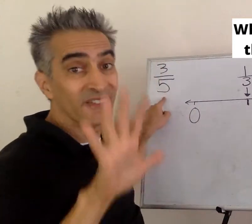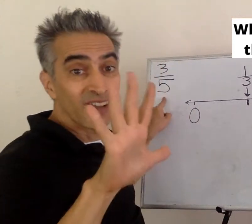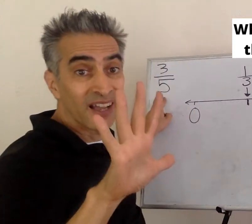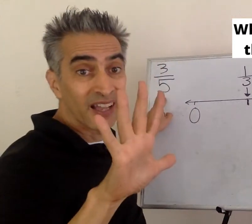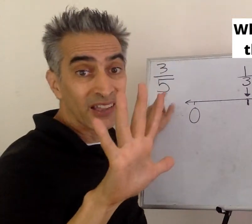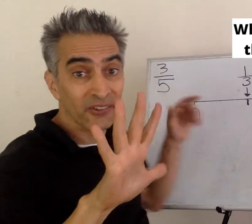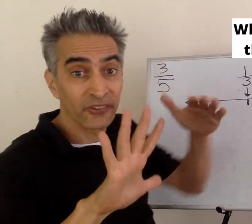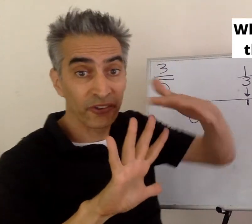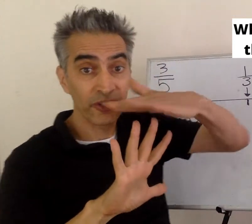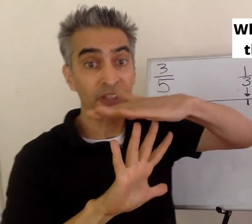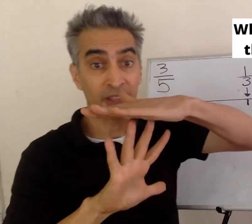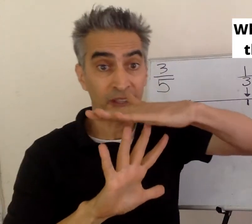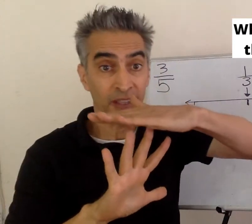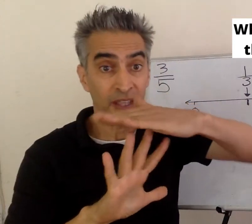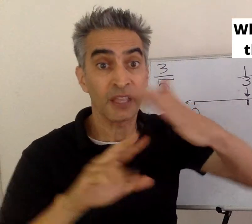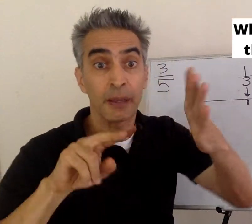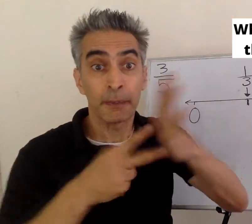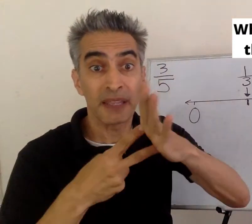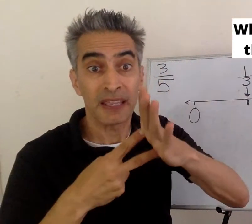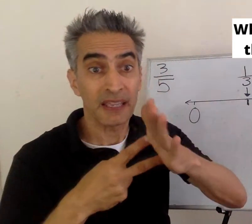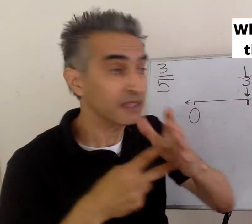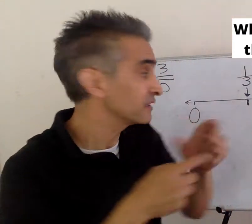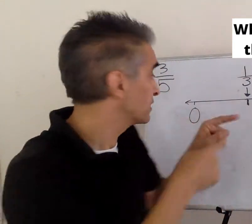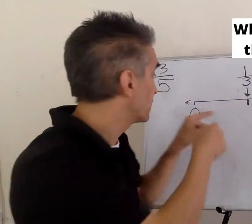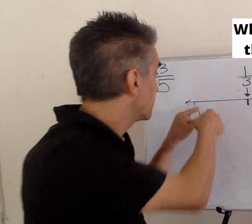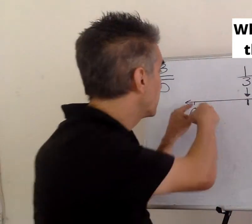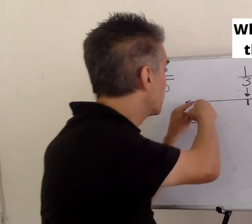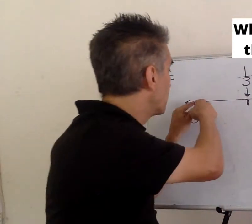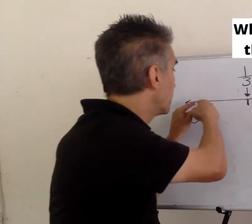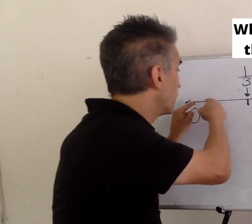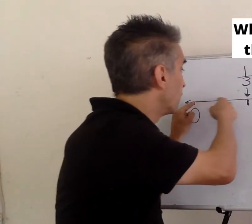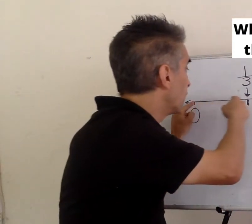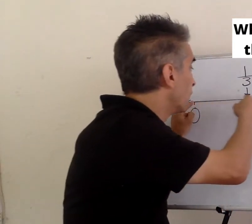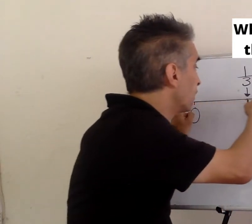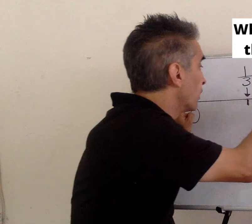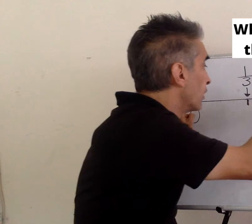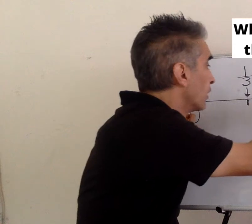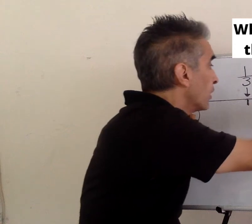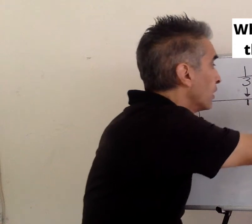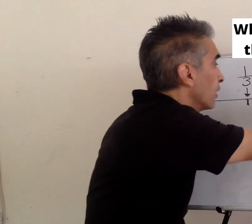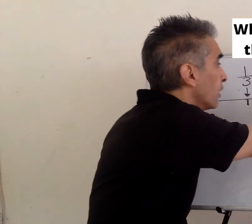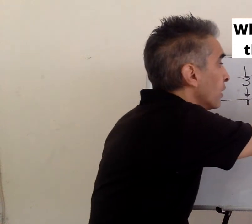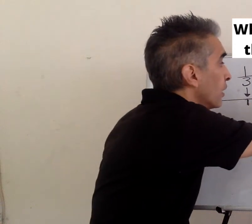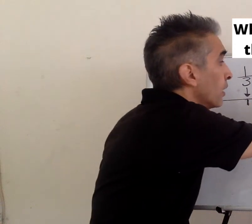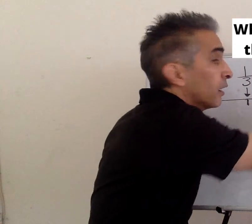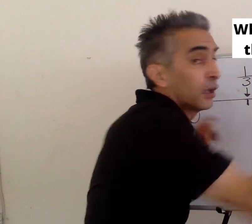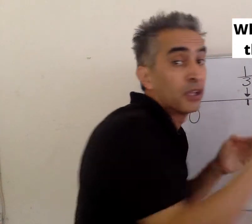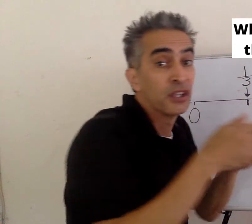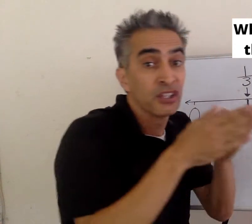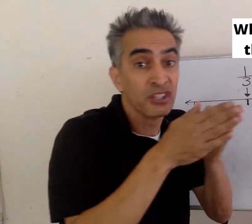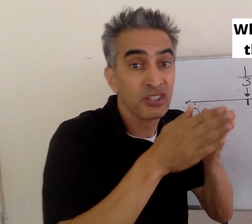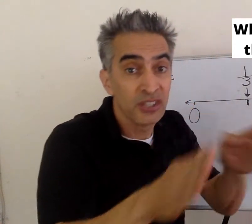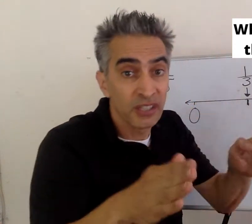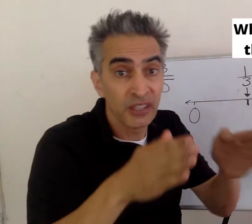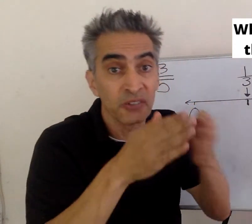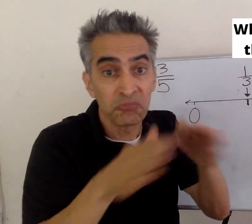This five in the denominator means that this line is going to be split